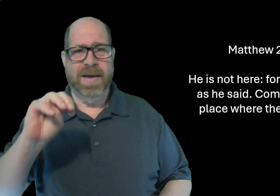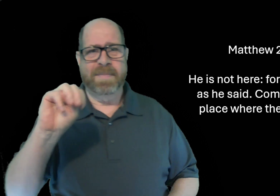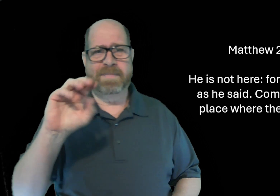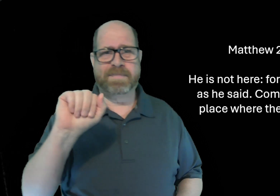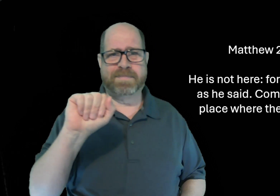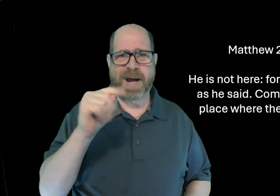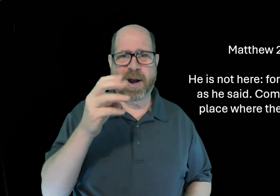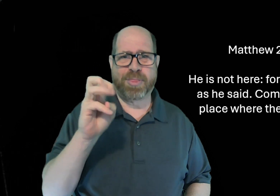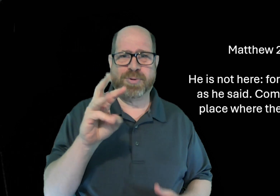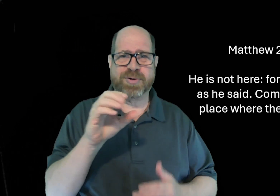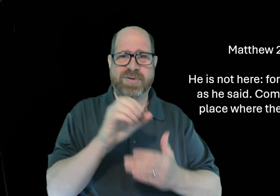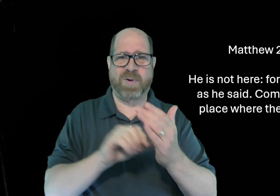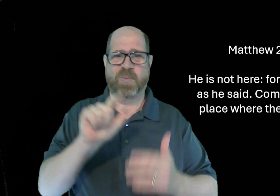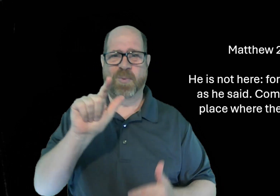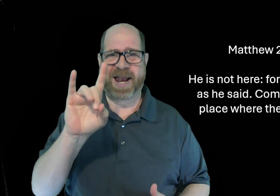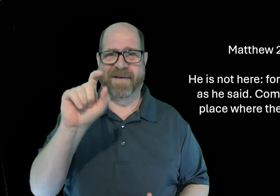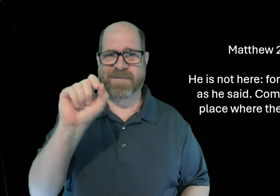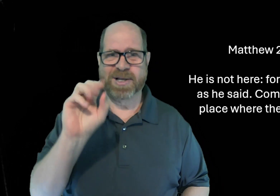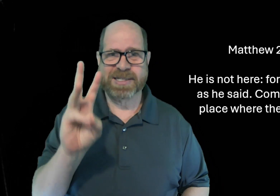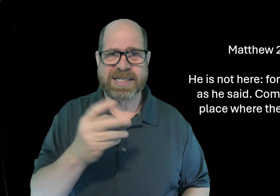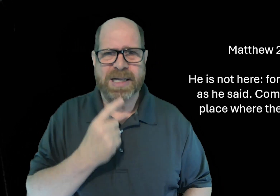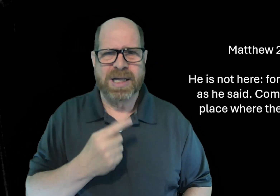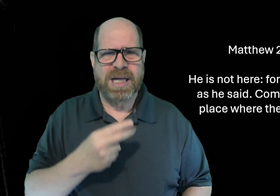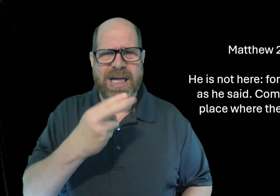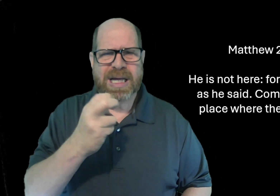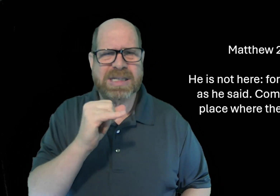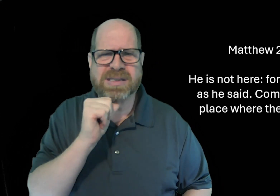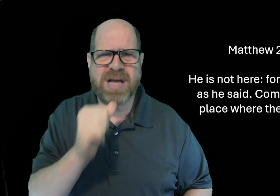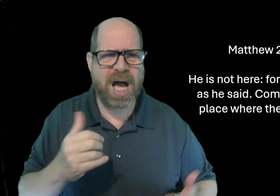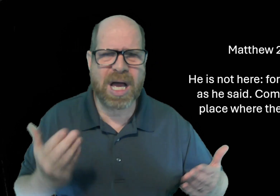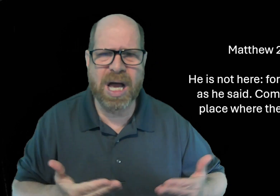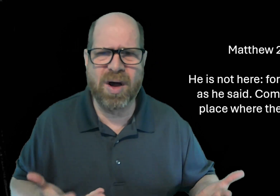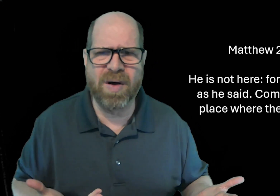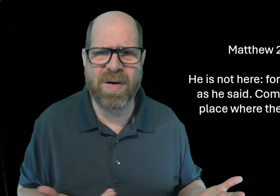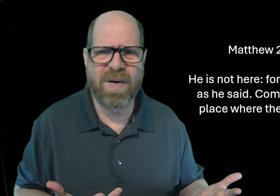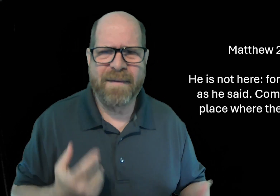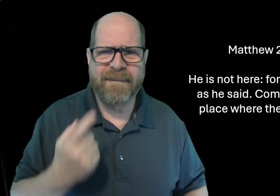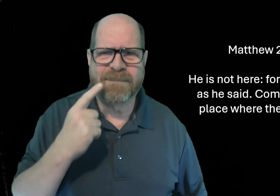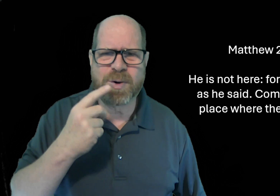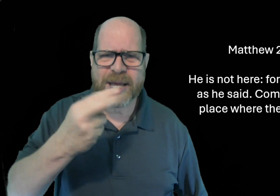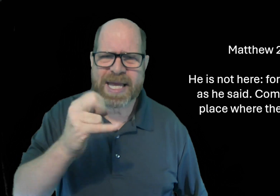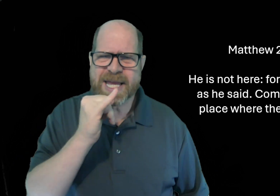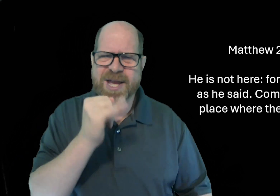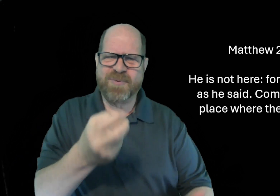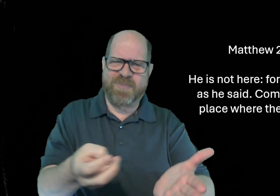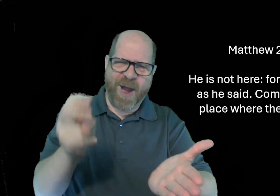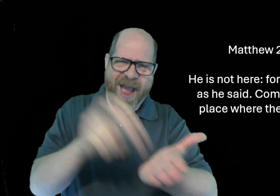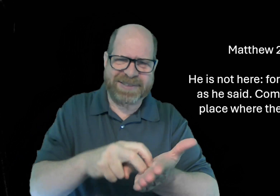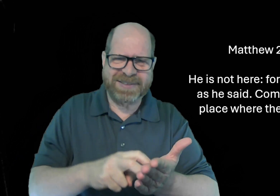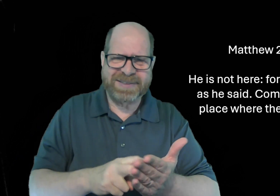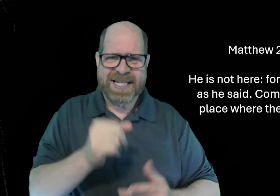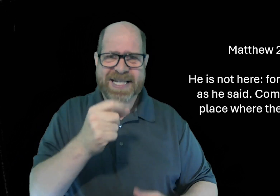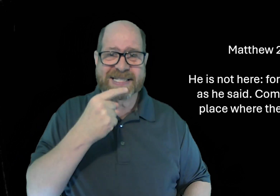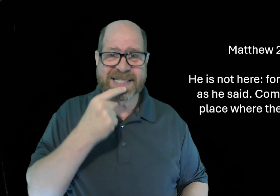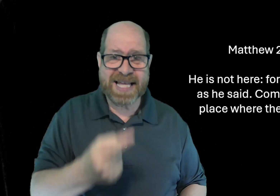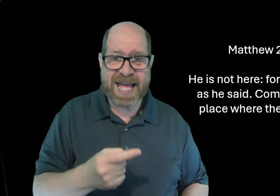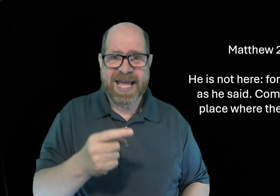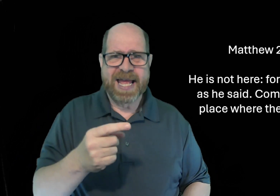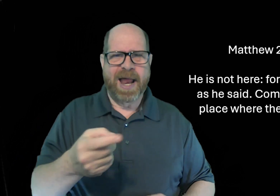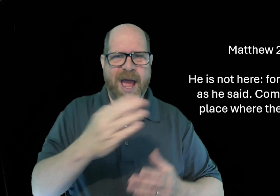matthew chapter 28 verse 6 says he is not here for he is risen as he said come